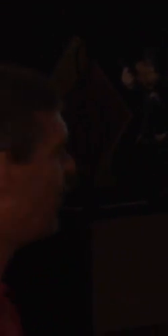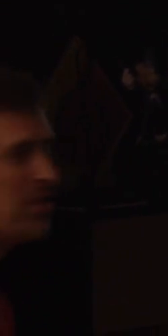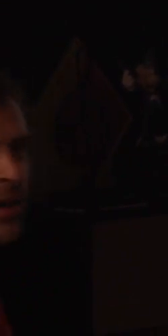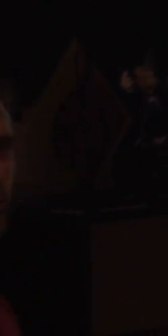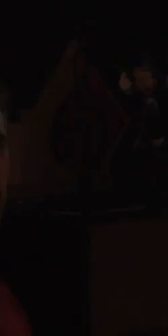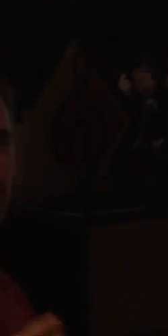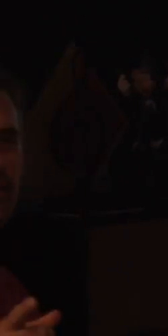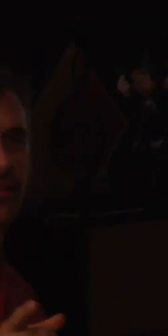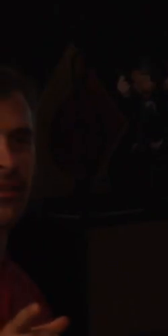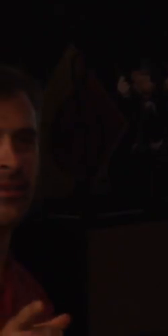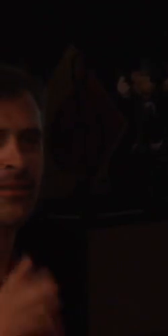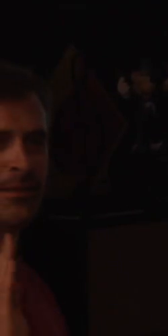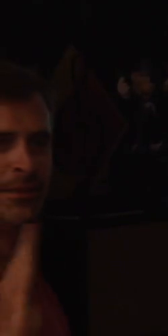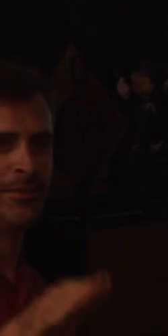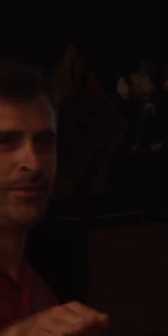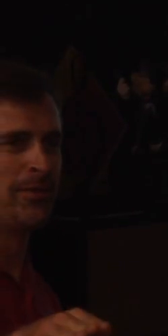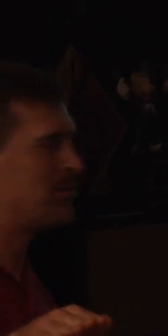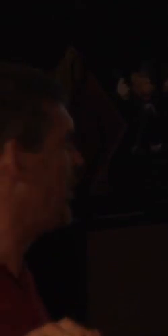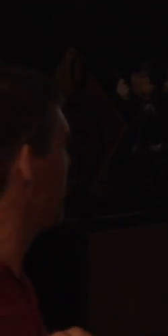What is that, Wayne?